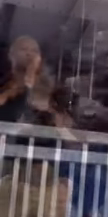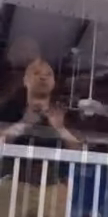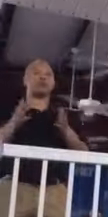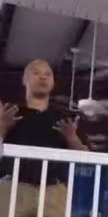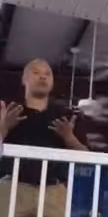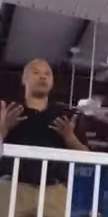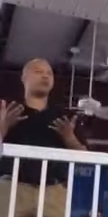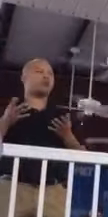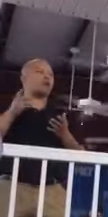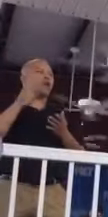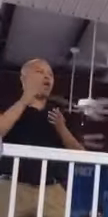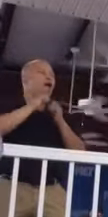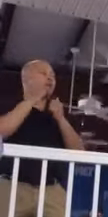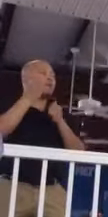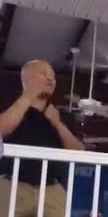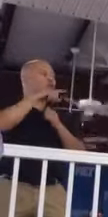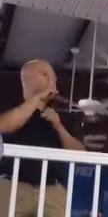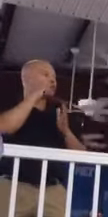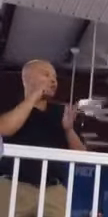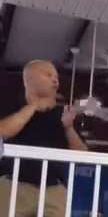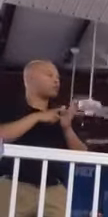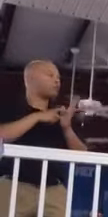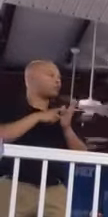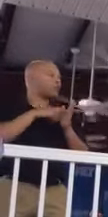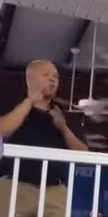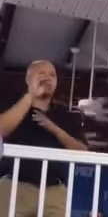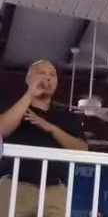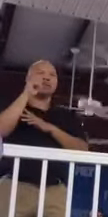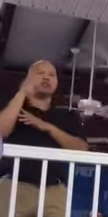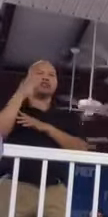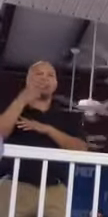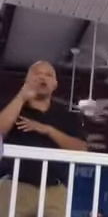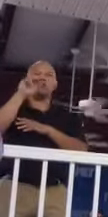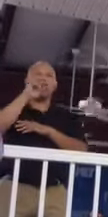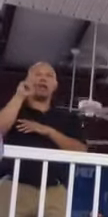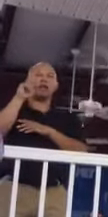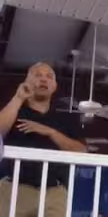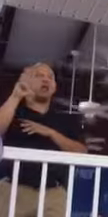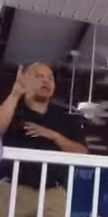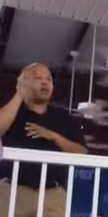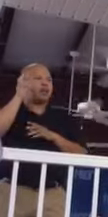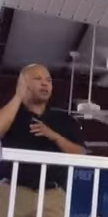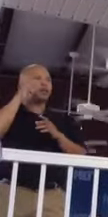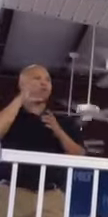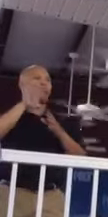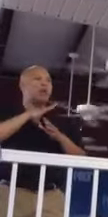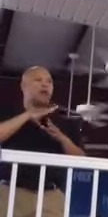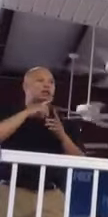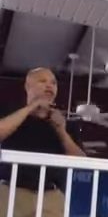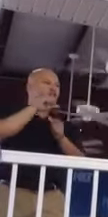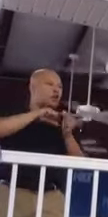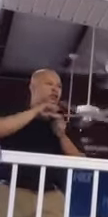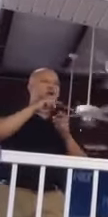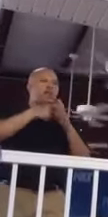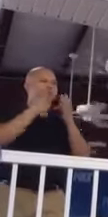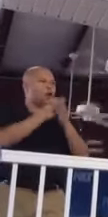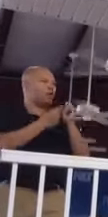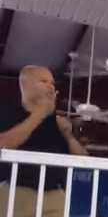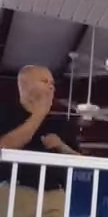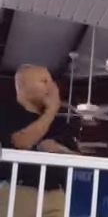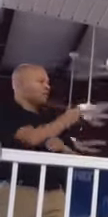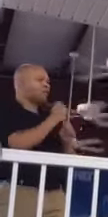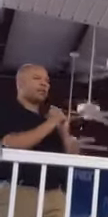they're selling. How many of you noticed today that Mitch McConnell and Rand Paul listened politely to each other and then left together?